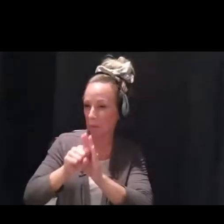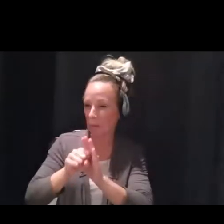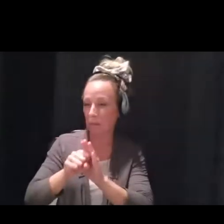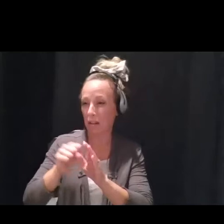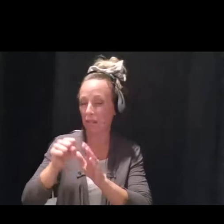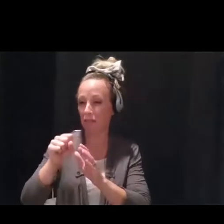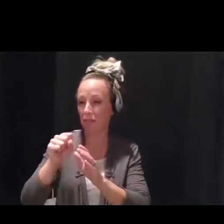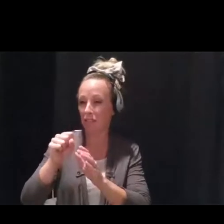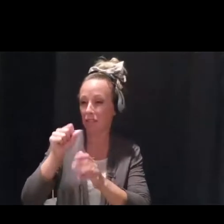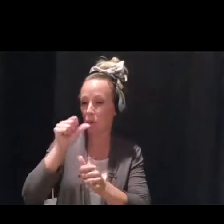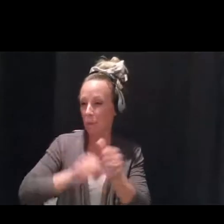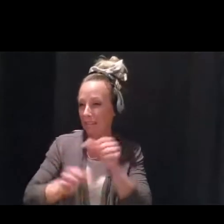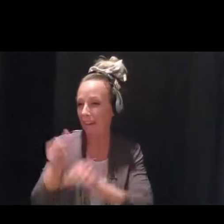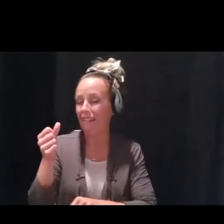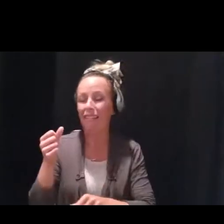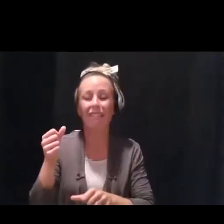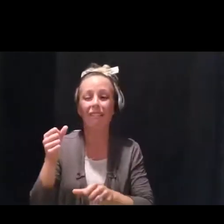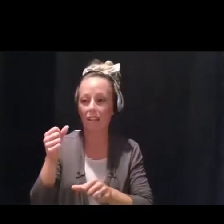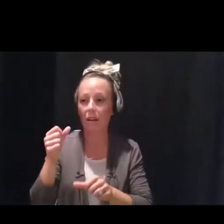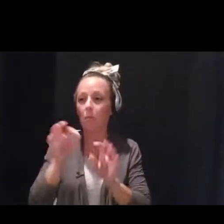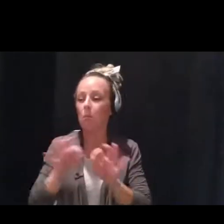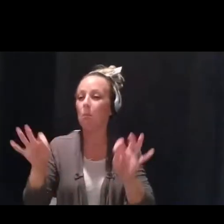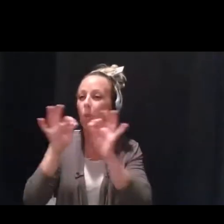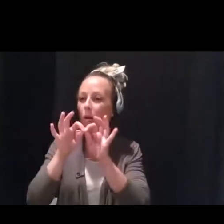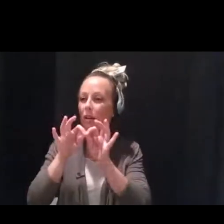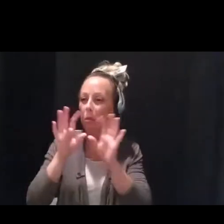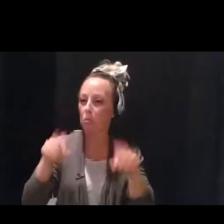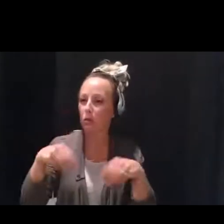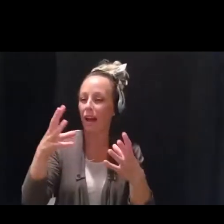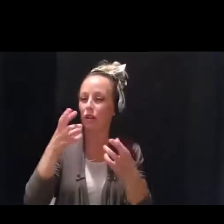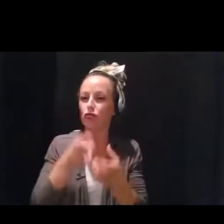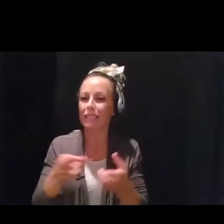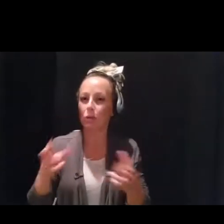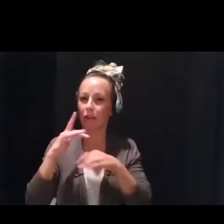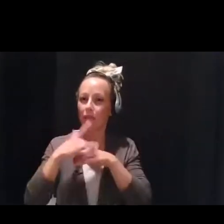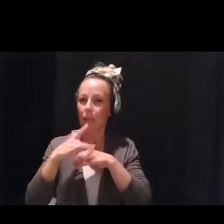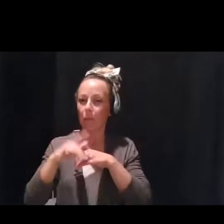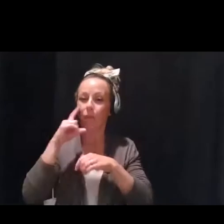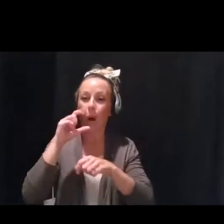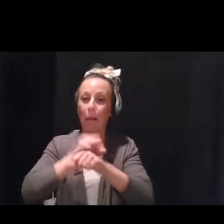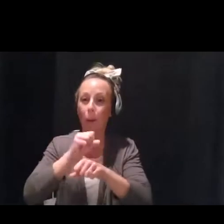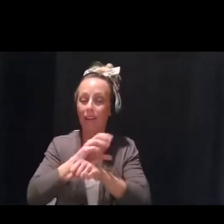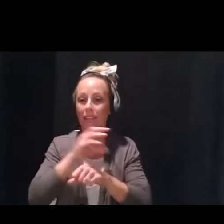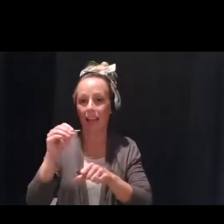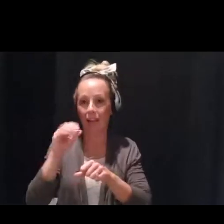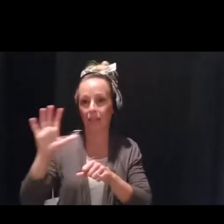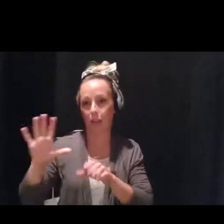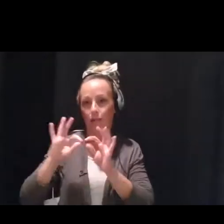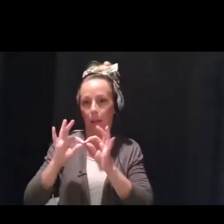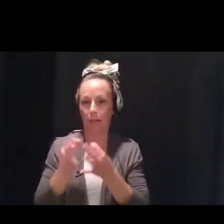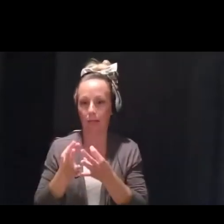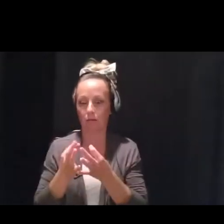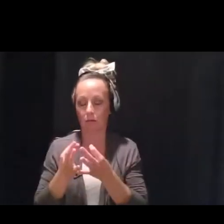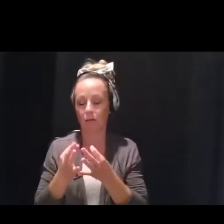what resources that are available for their employees and their families. Our community really needs to commit